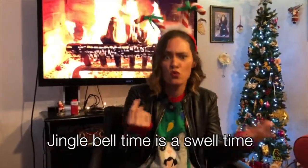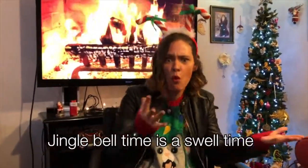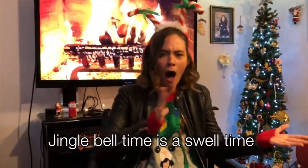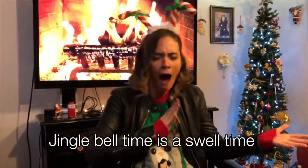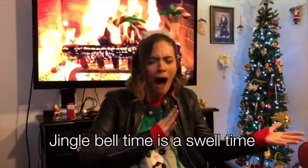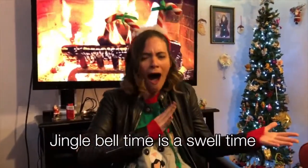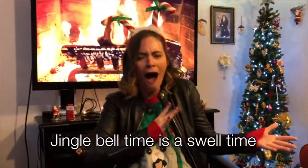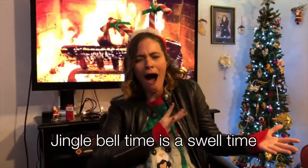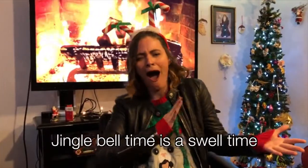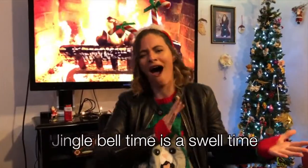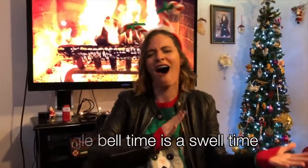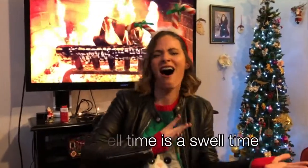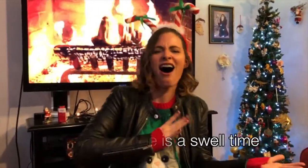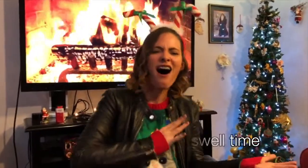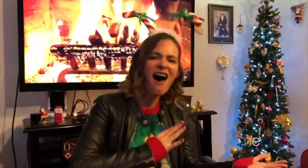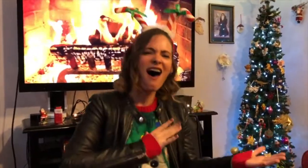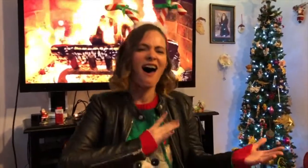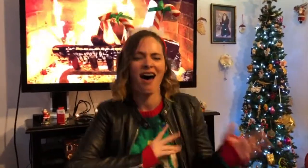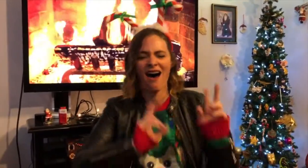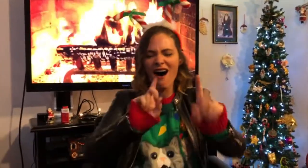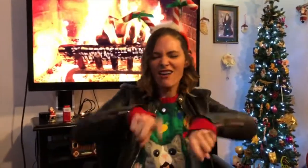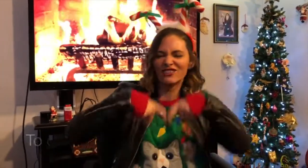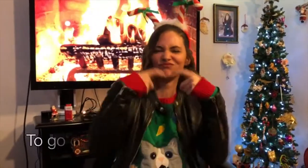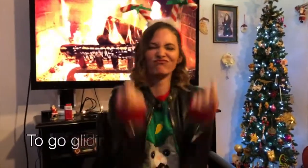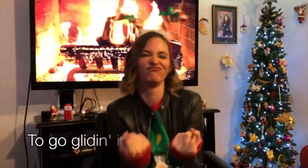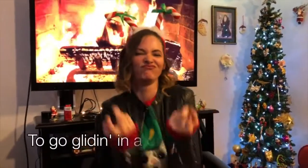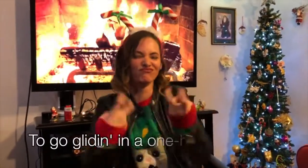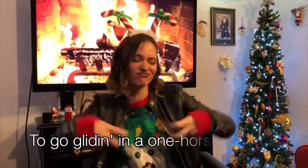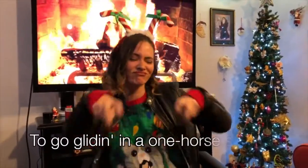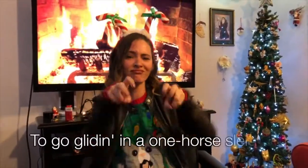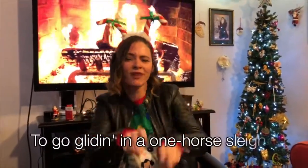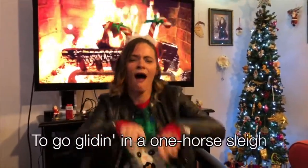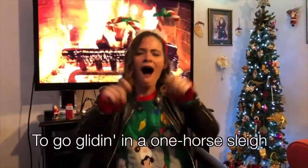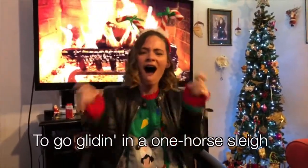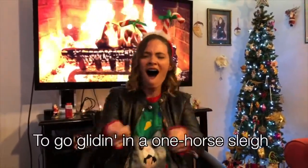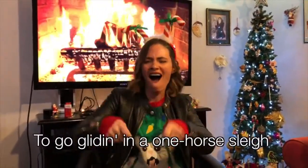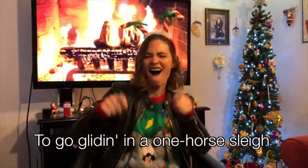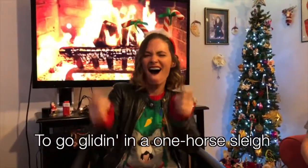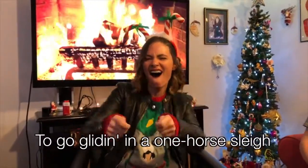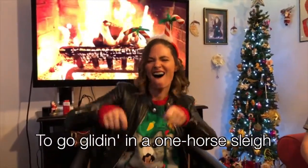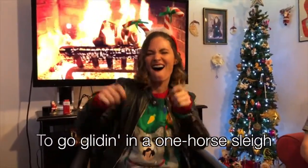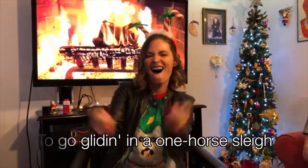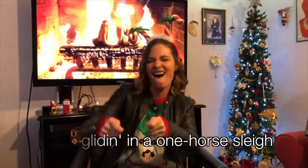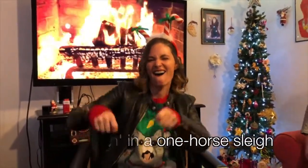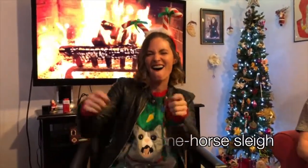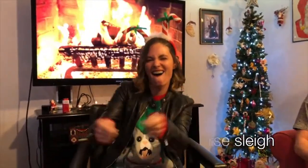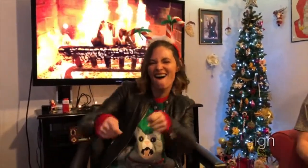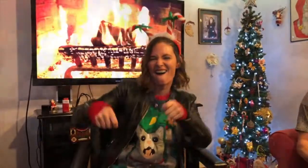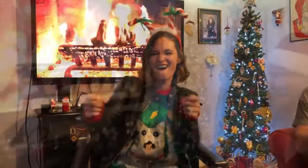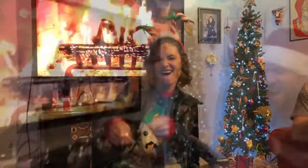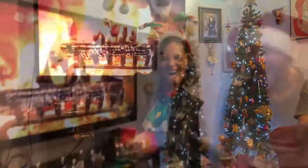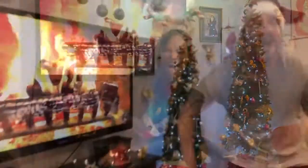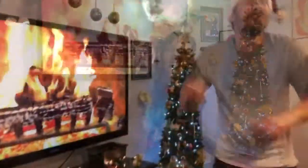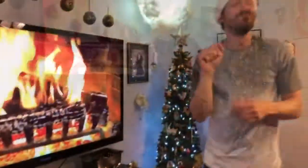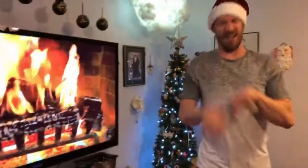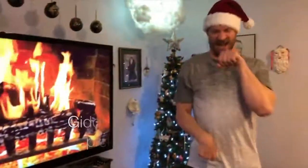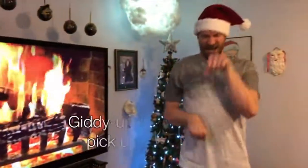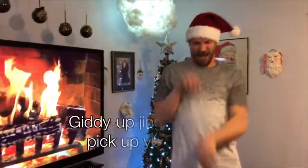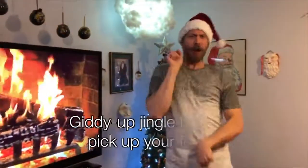is a swell time To go gliding in a one-horse sleigh Giddy up,